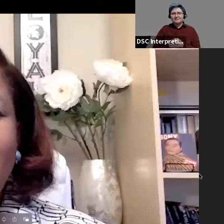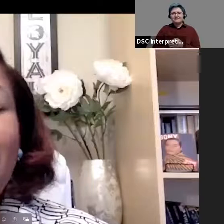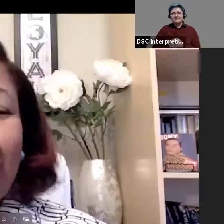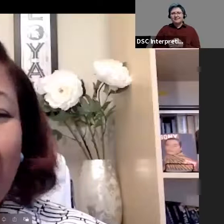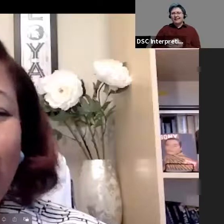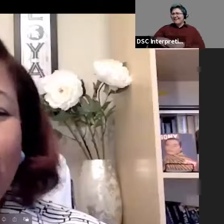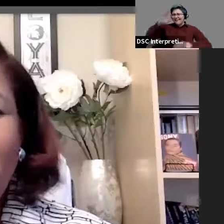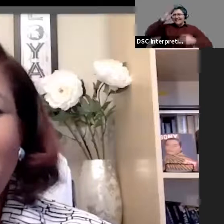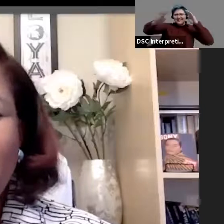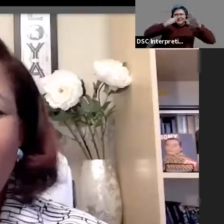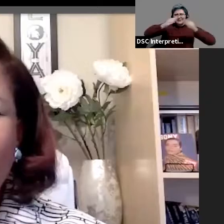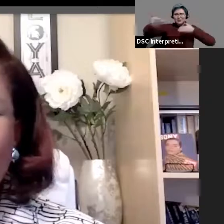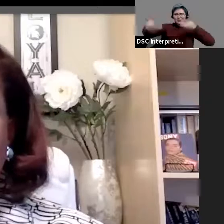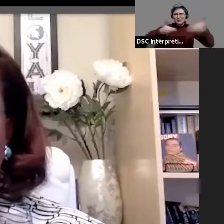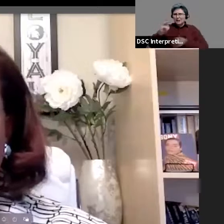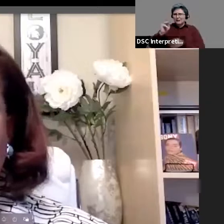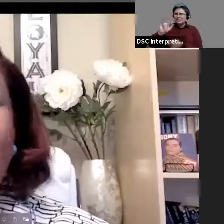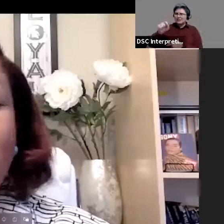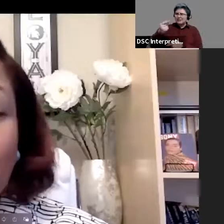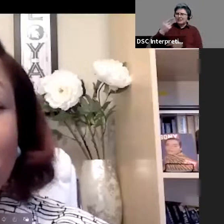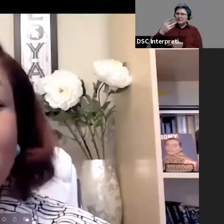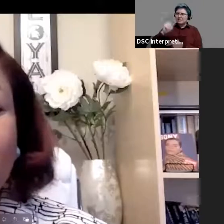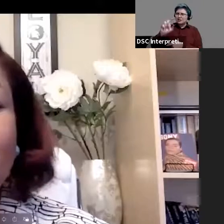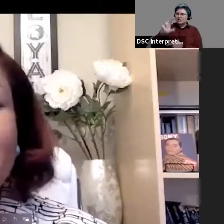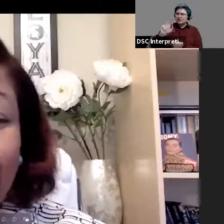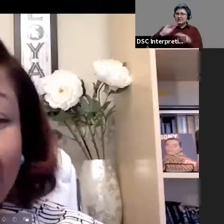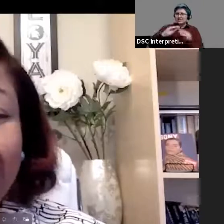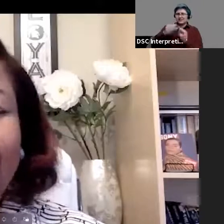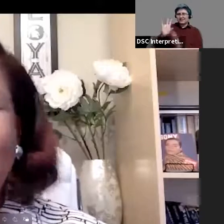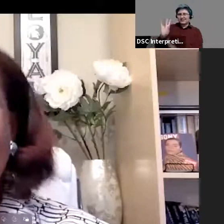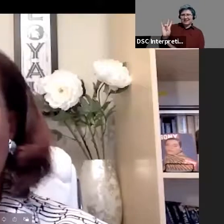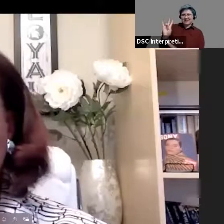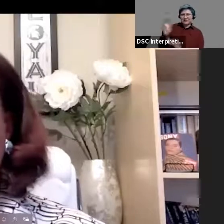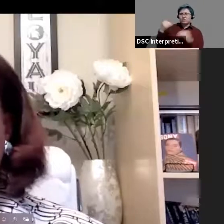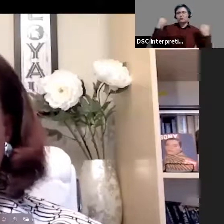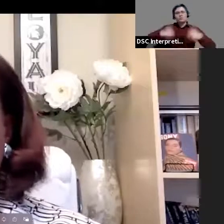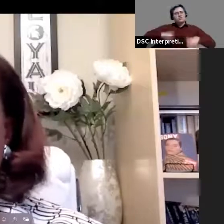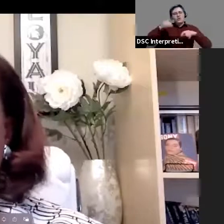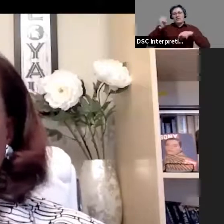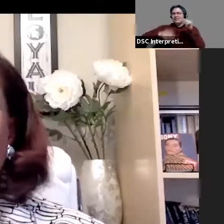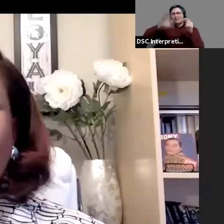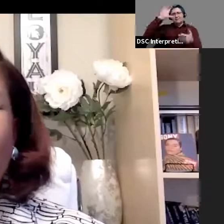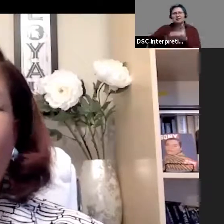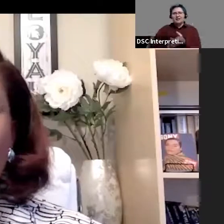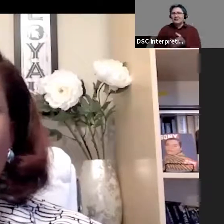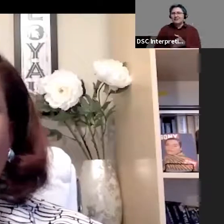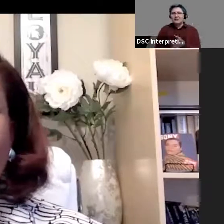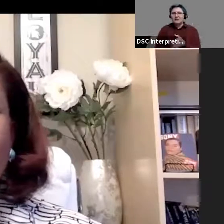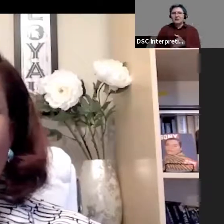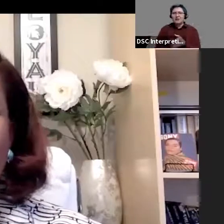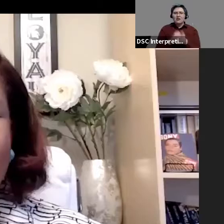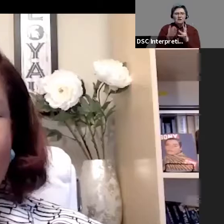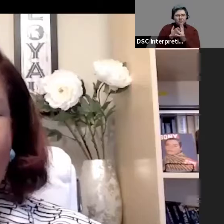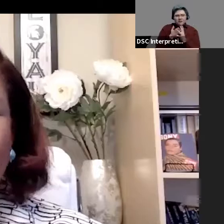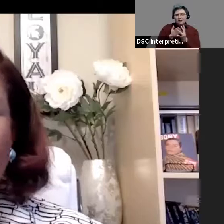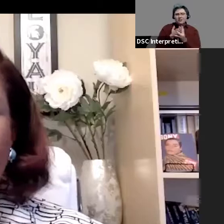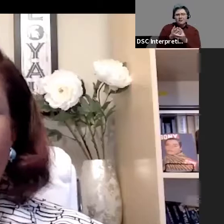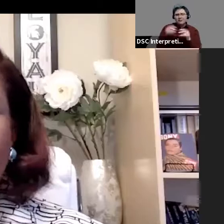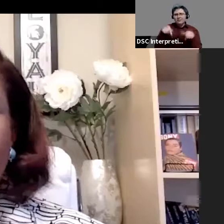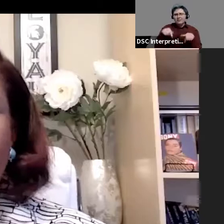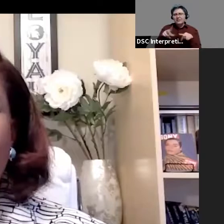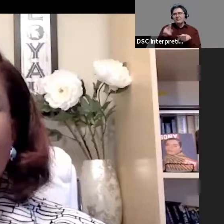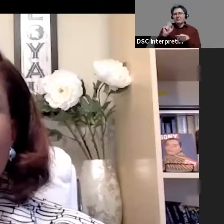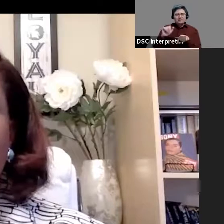Hello, and welcome to Mythbusters. Episode seven. I can't believe it. We are working our way through this vaccine